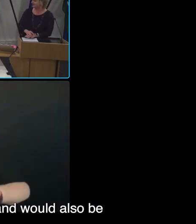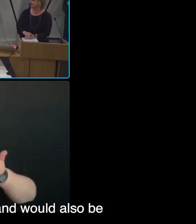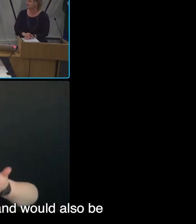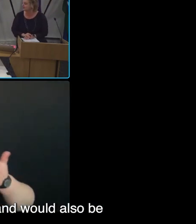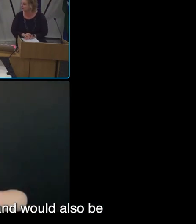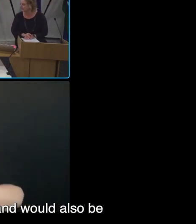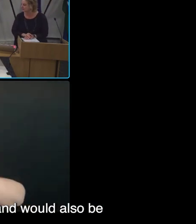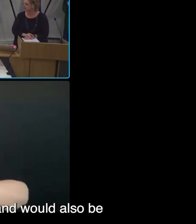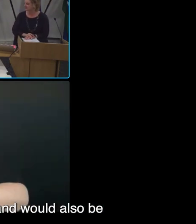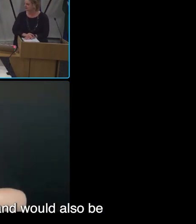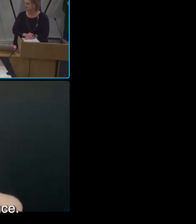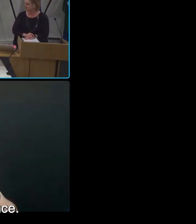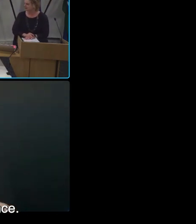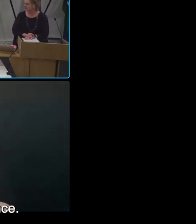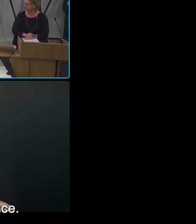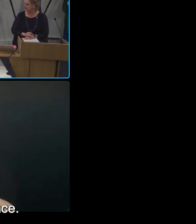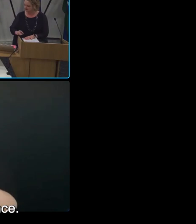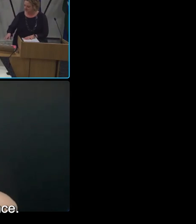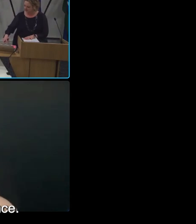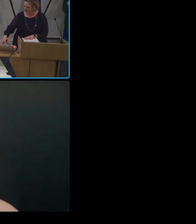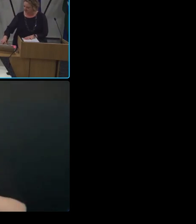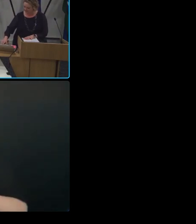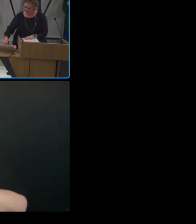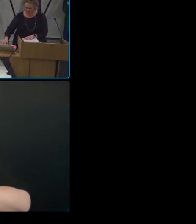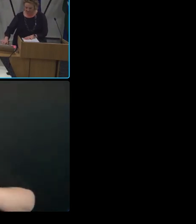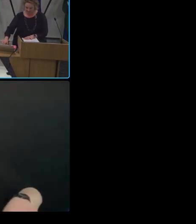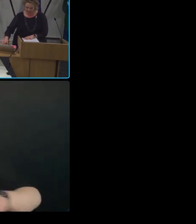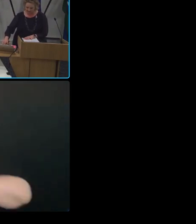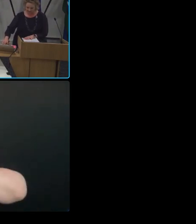clinical care standard and others, and would also be addressed in guidance. Yeah, absolutely.